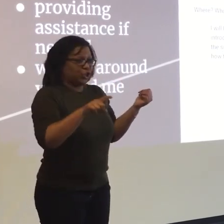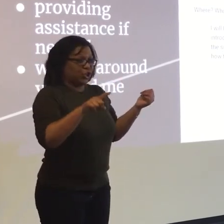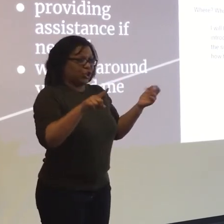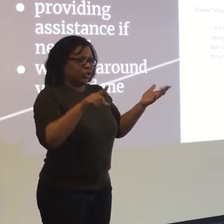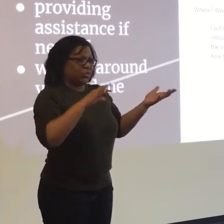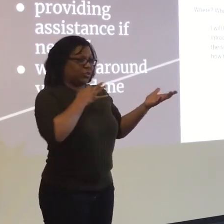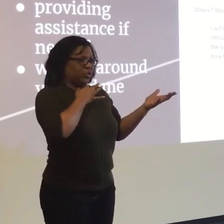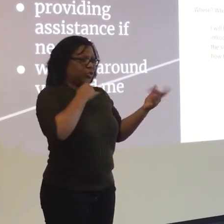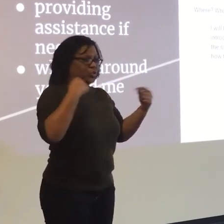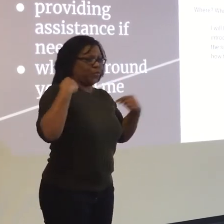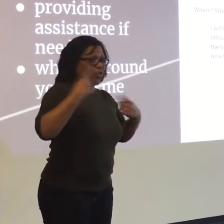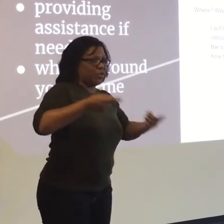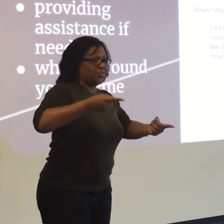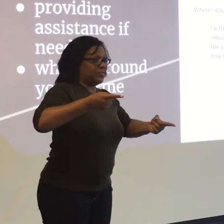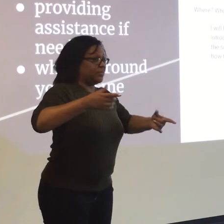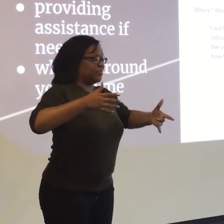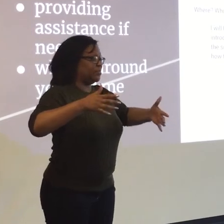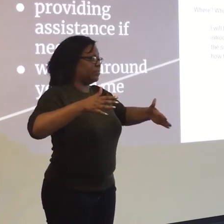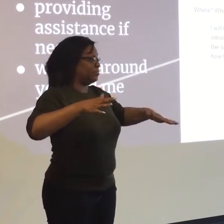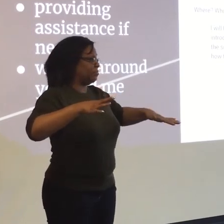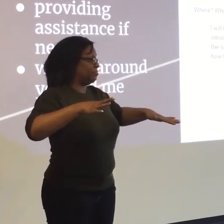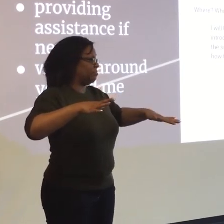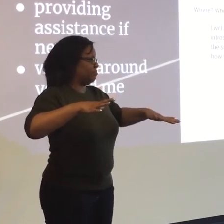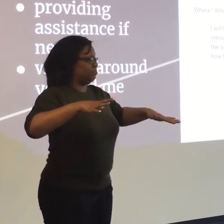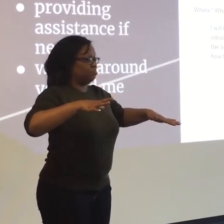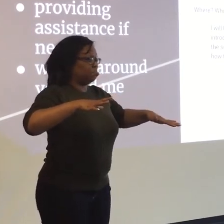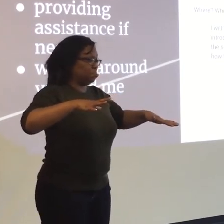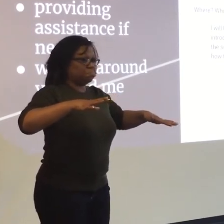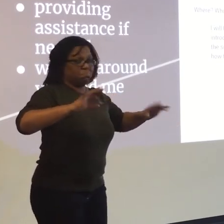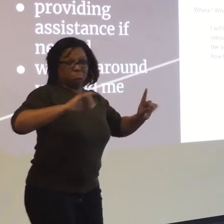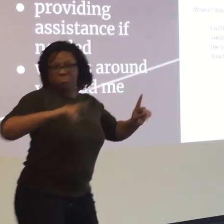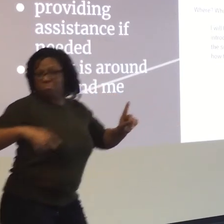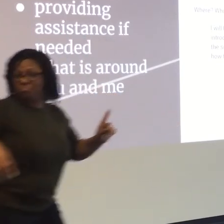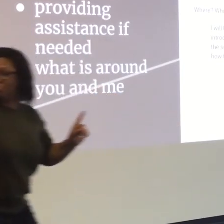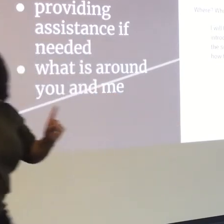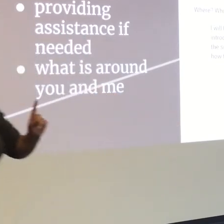Any questions right now? So far? Anything? Any good?